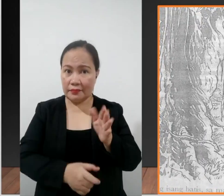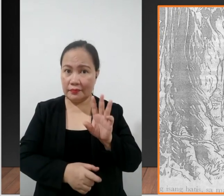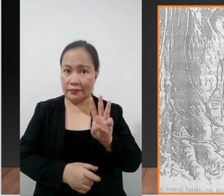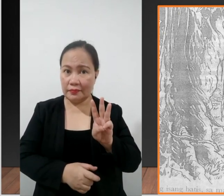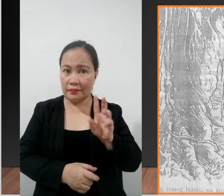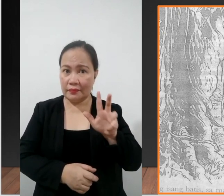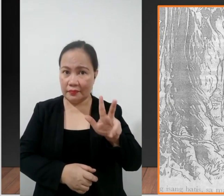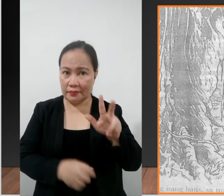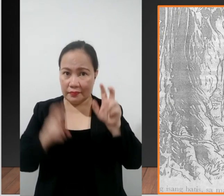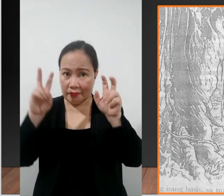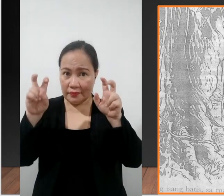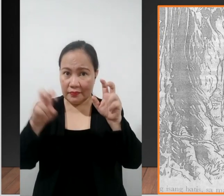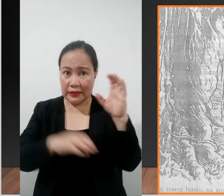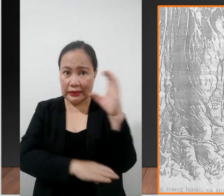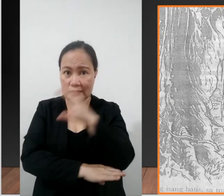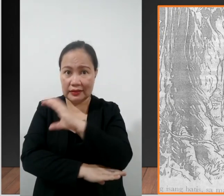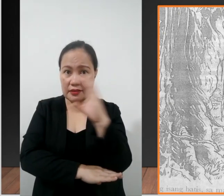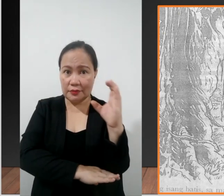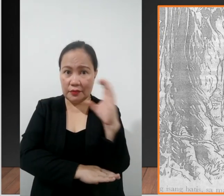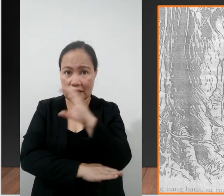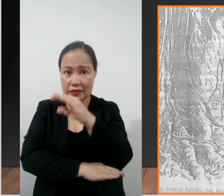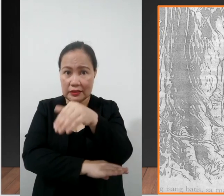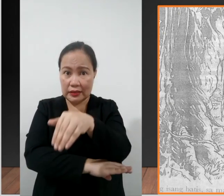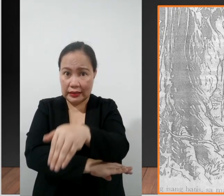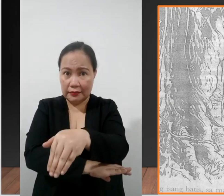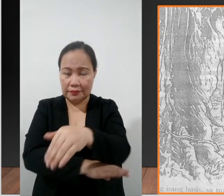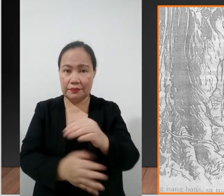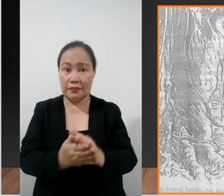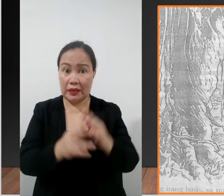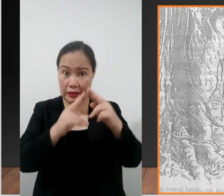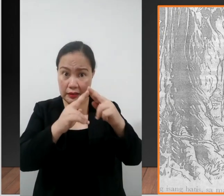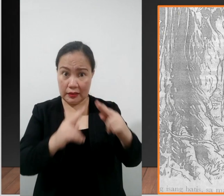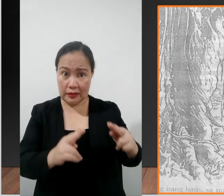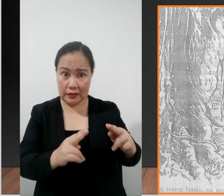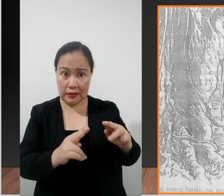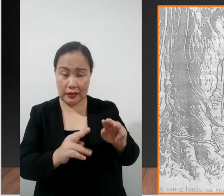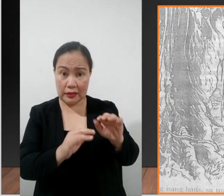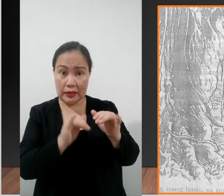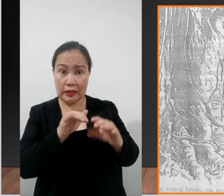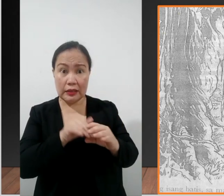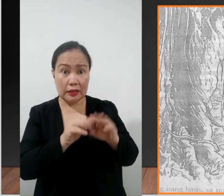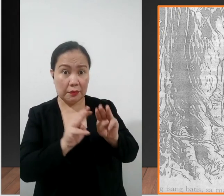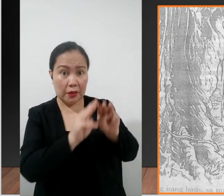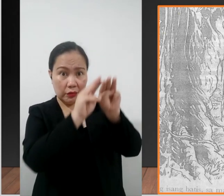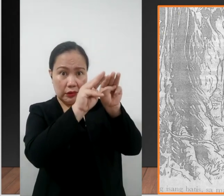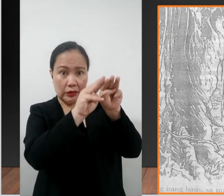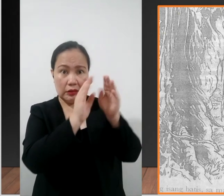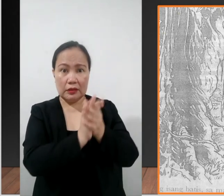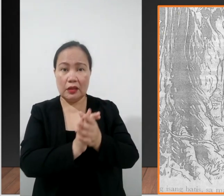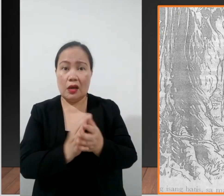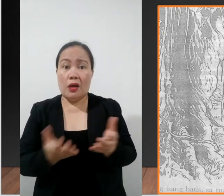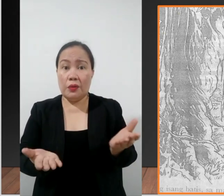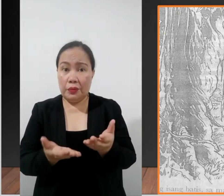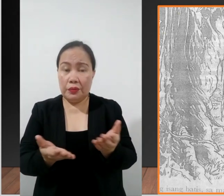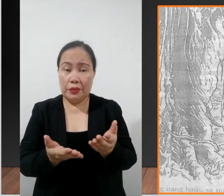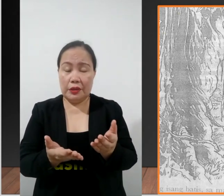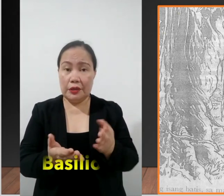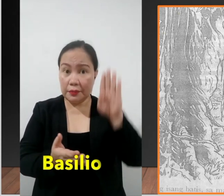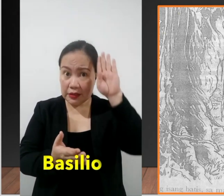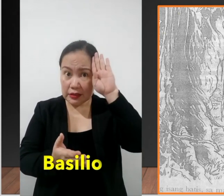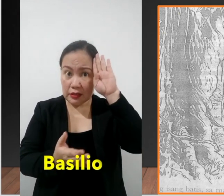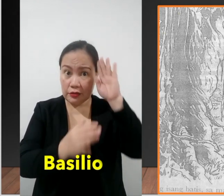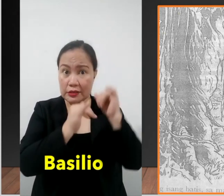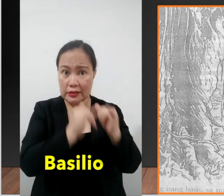Chapter 63, Christmas Eve In a hut situated on a mountain was where